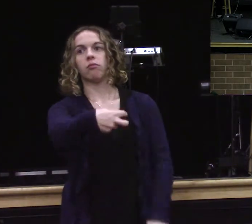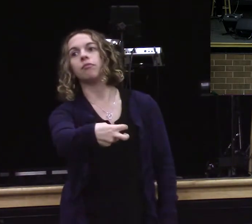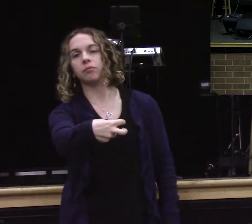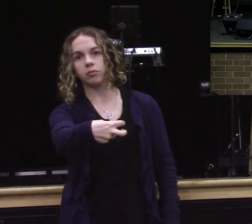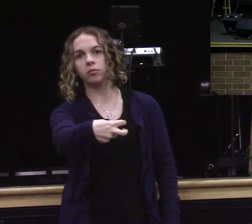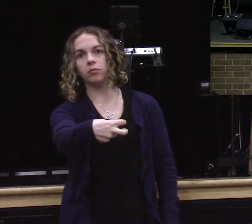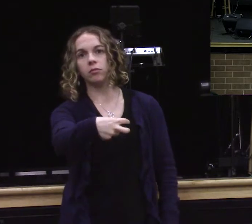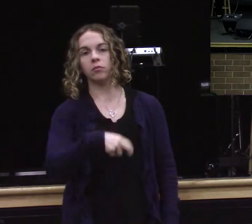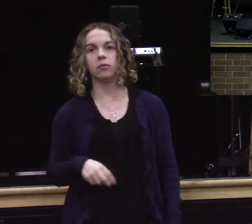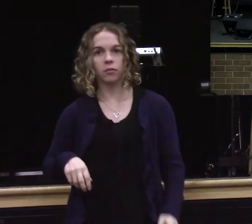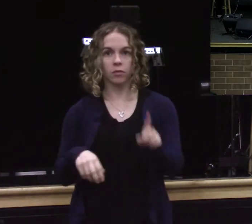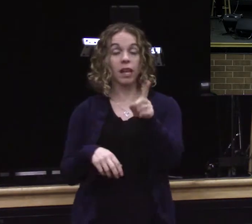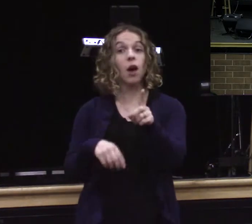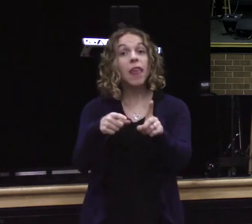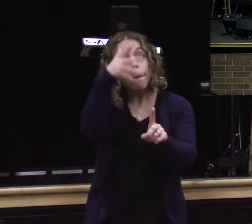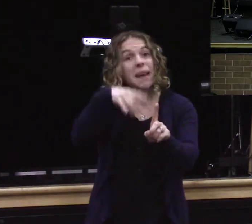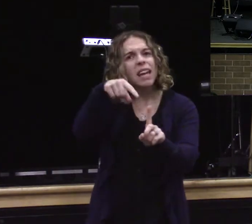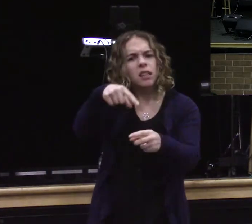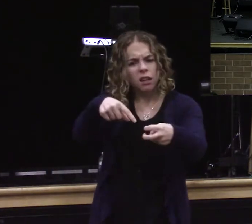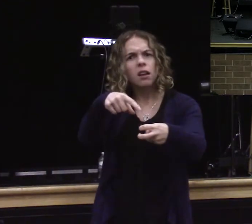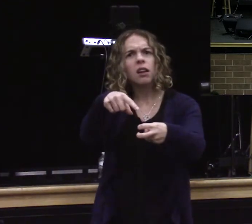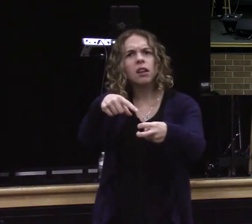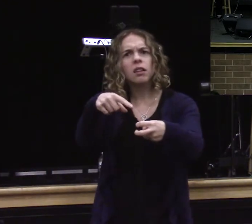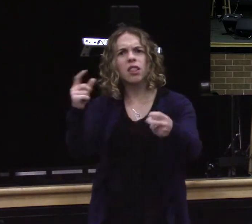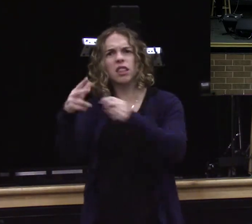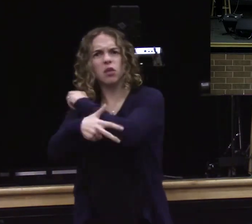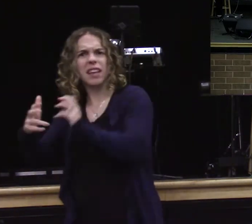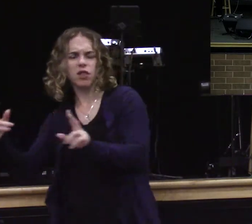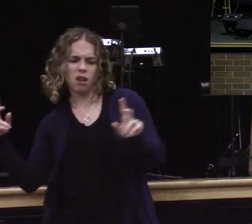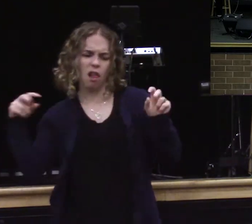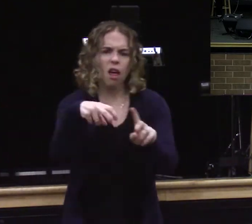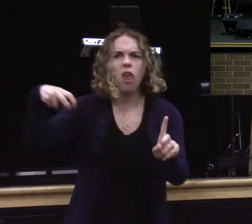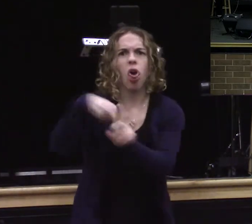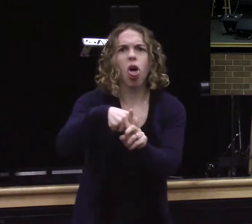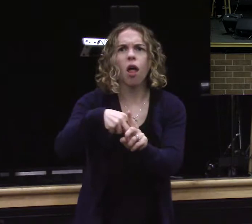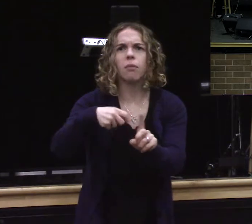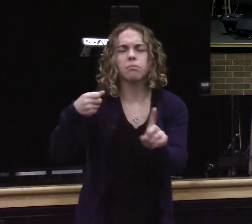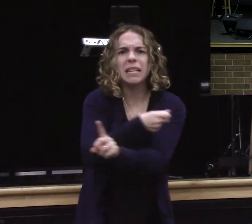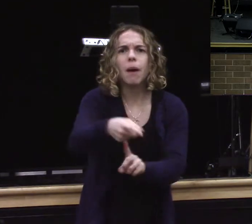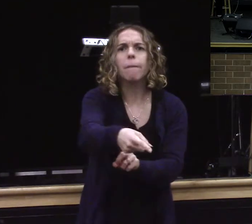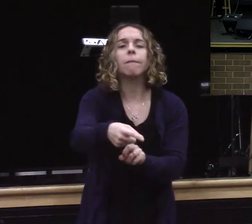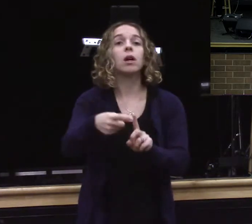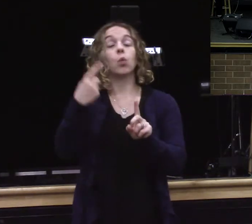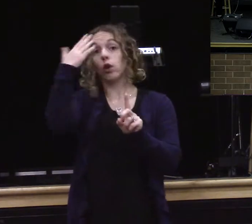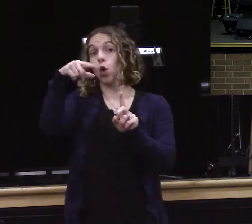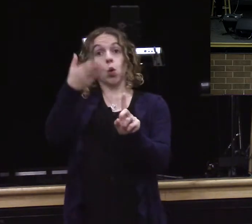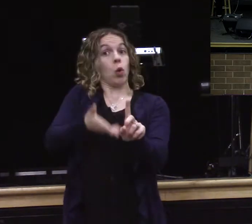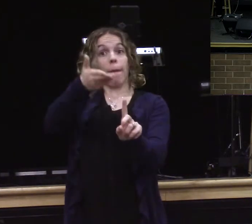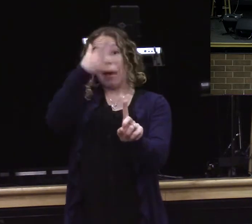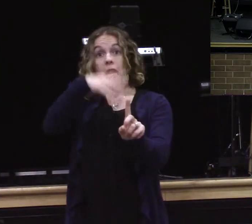What do we know about this man who was robbed? Who was attacked by these robbers? We do not know his name. His city. Or his occupation.